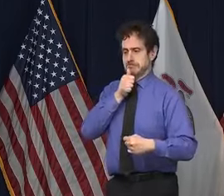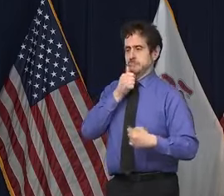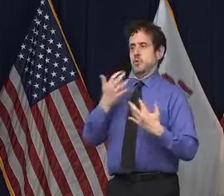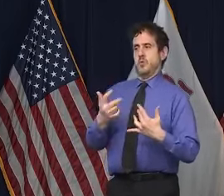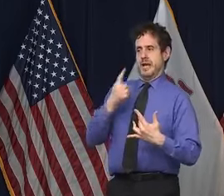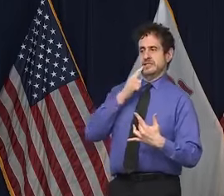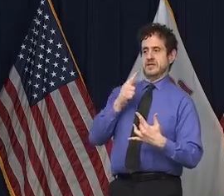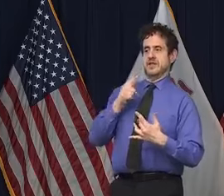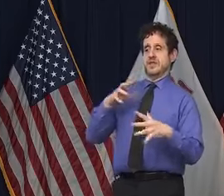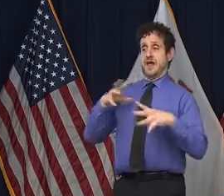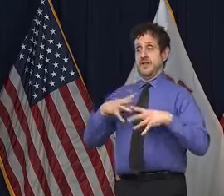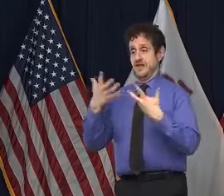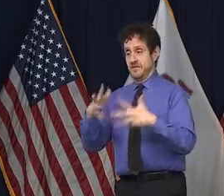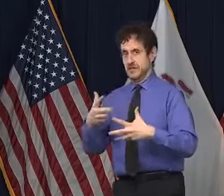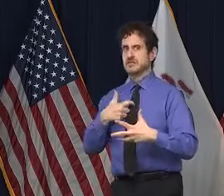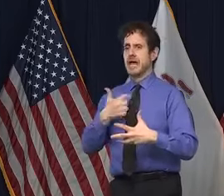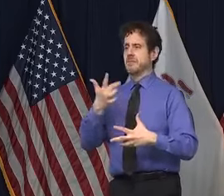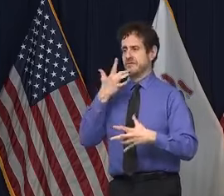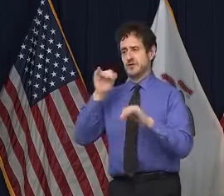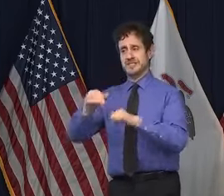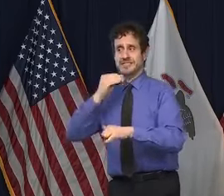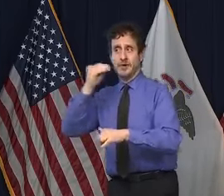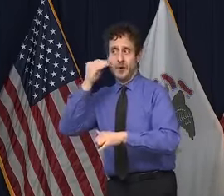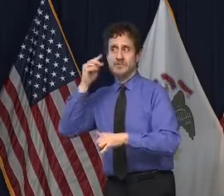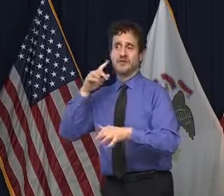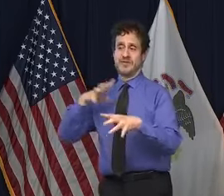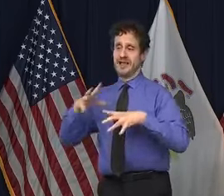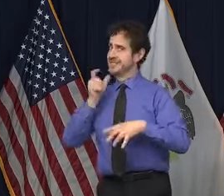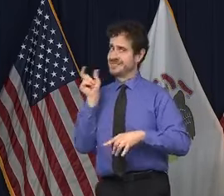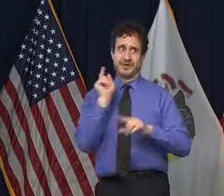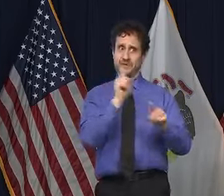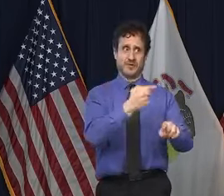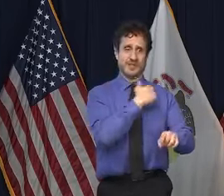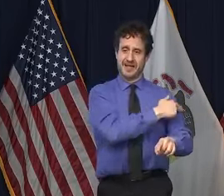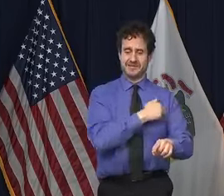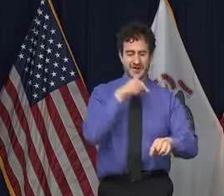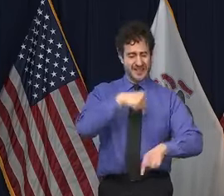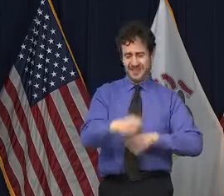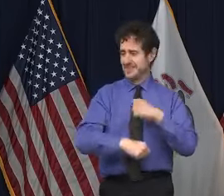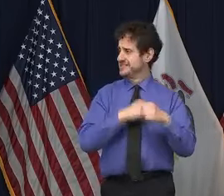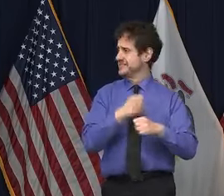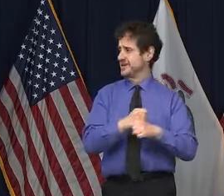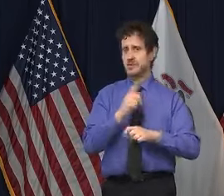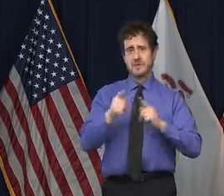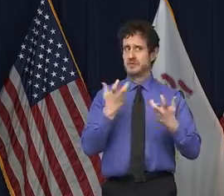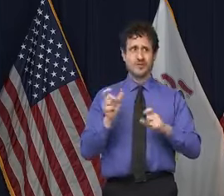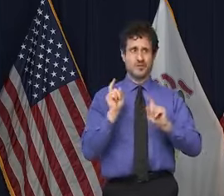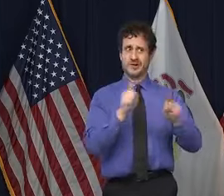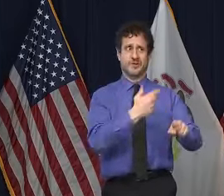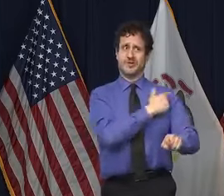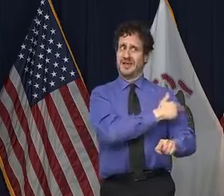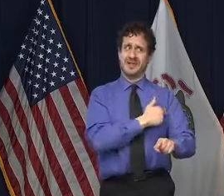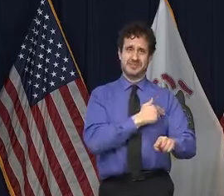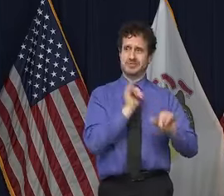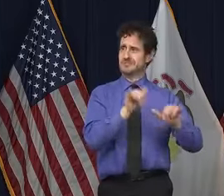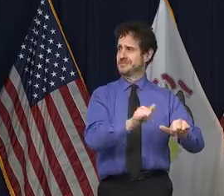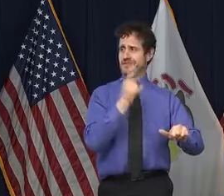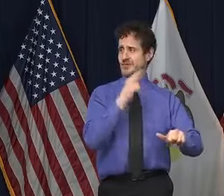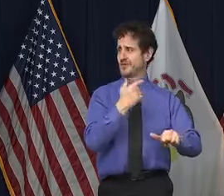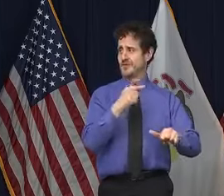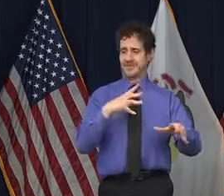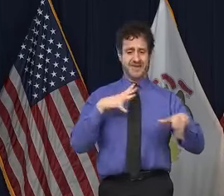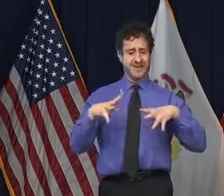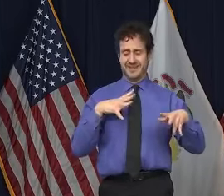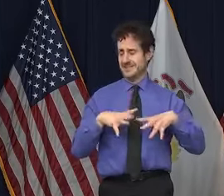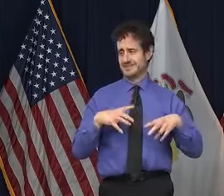They might want to be at home instead of in the hospital, especially this year. That wouldn't be anyone's desired location. I know